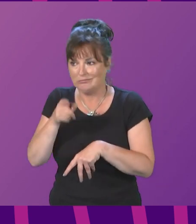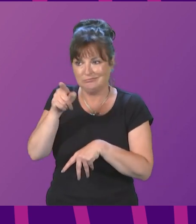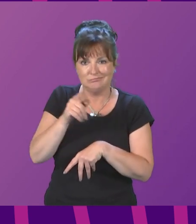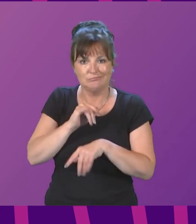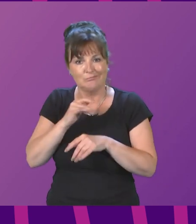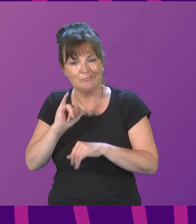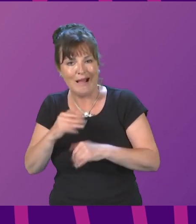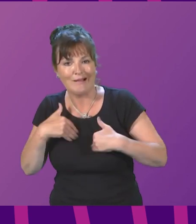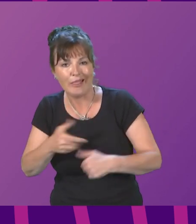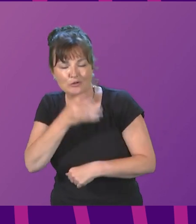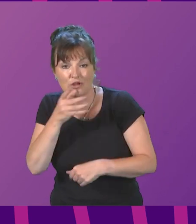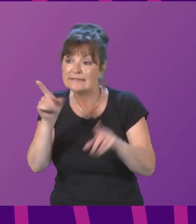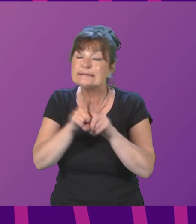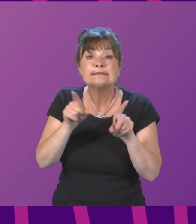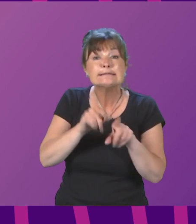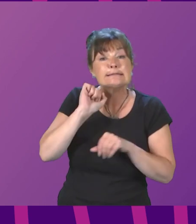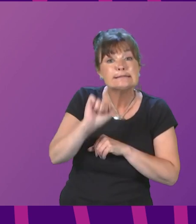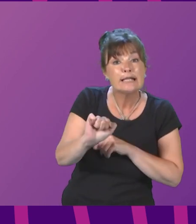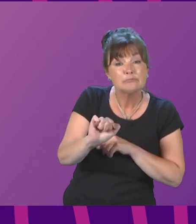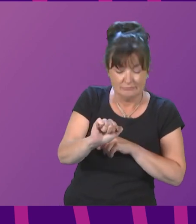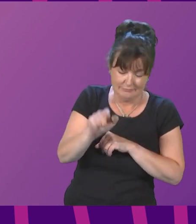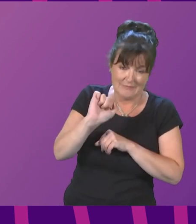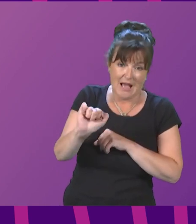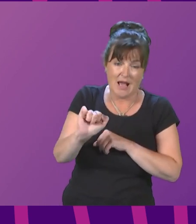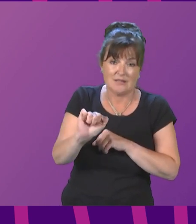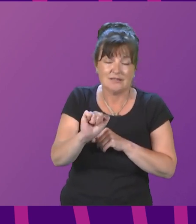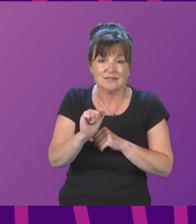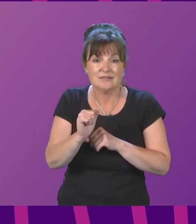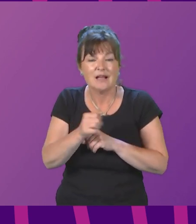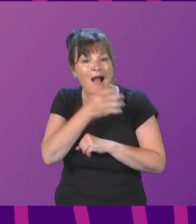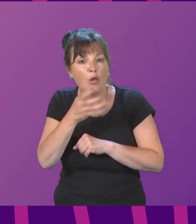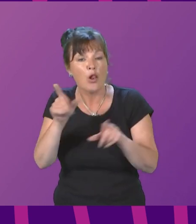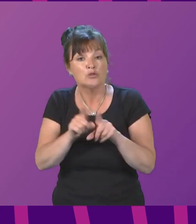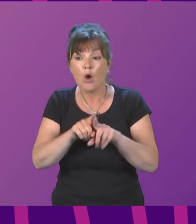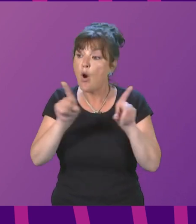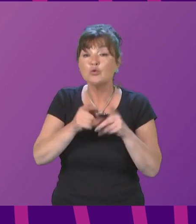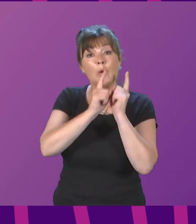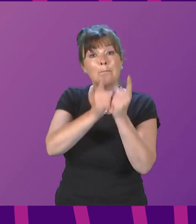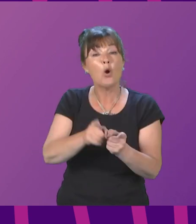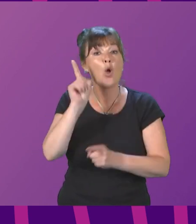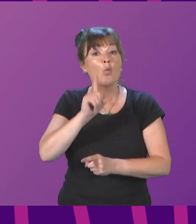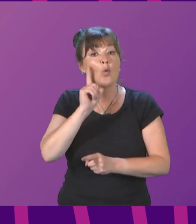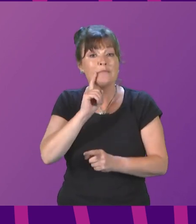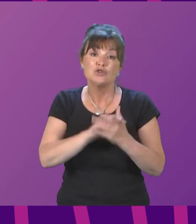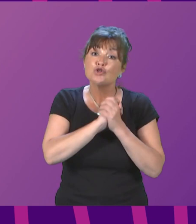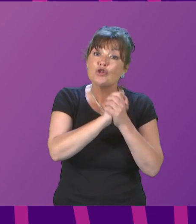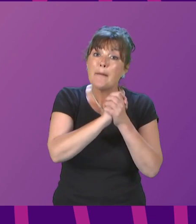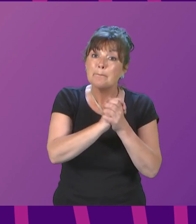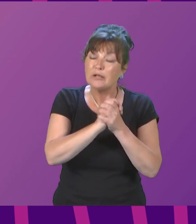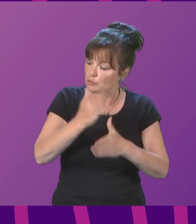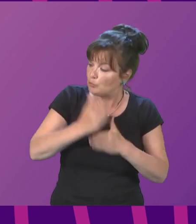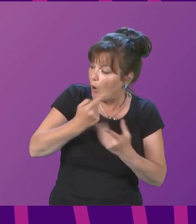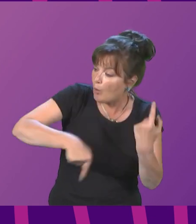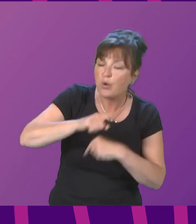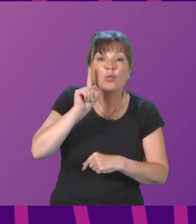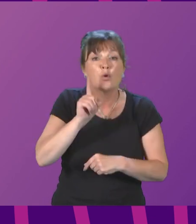access to health care and appoint a women's health champion. And we will work with Gillian Mackay and MSPs across this chamber